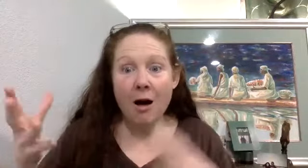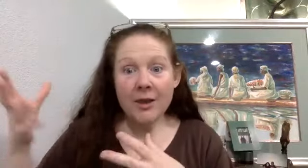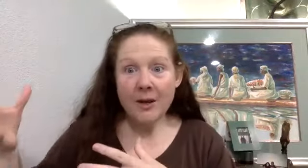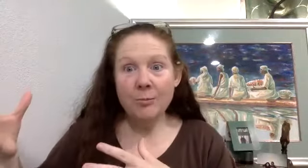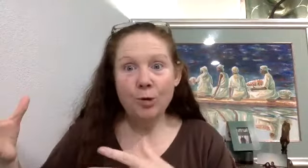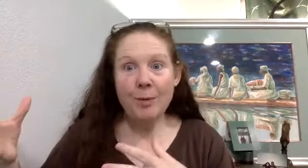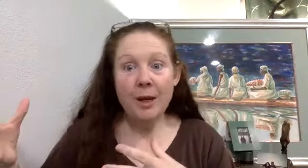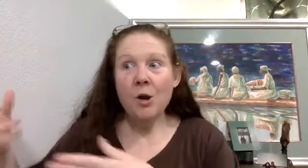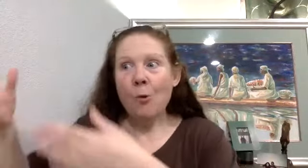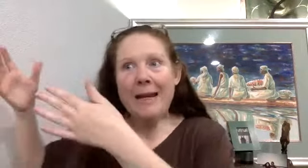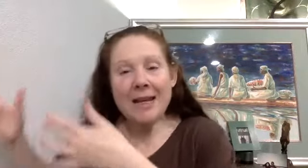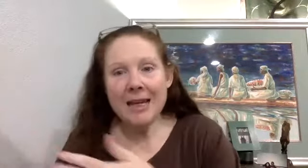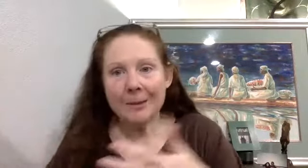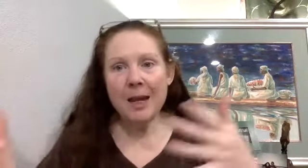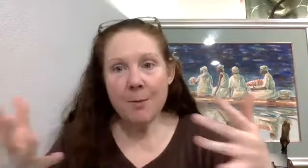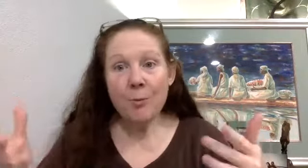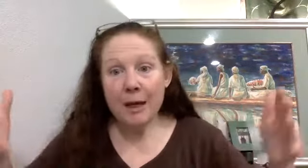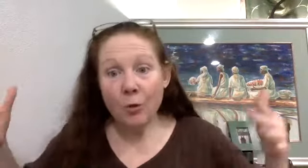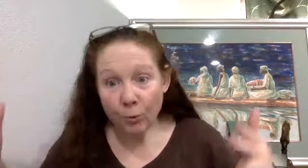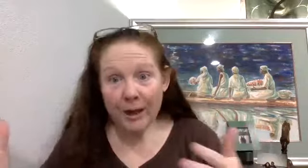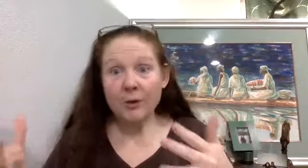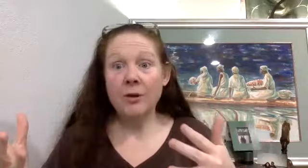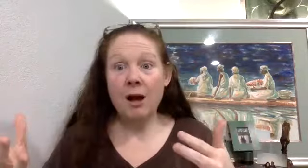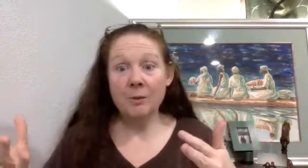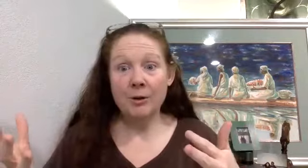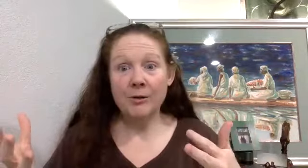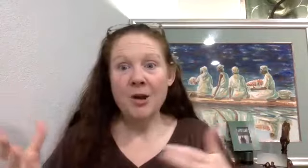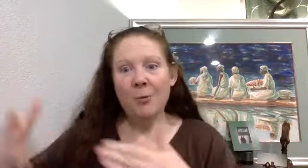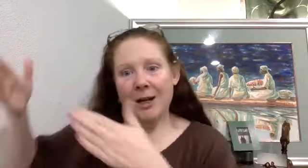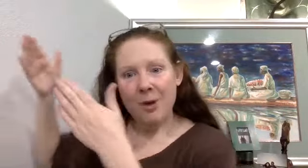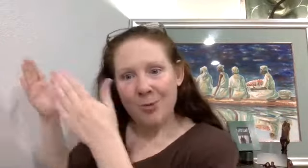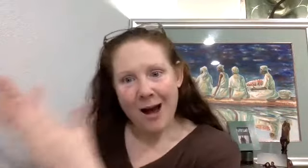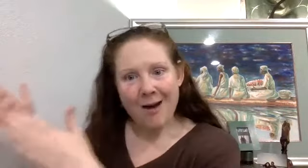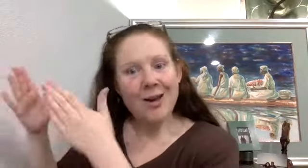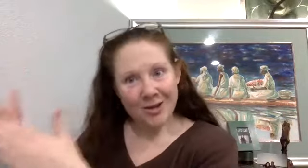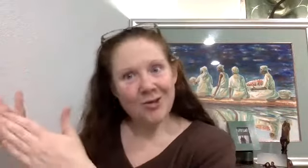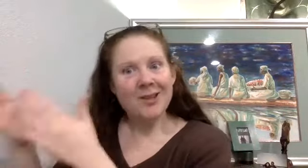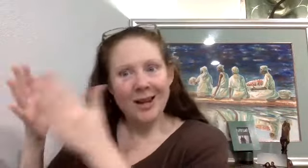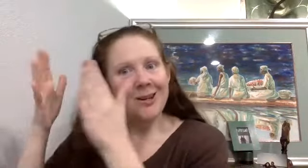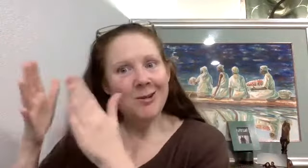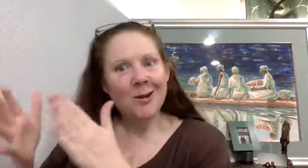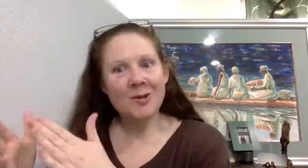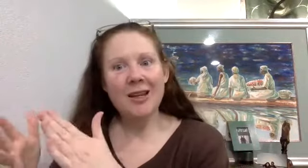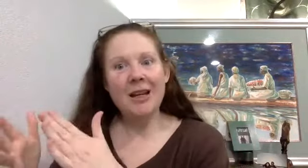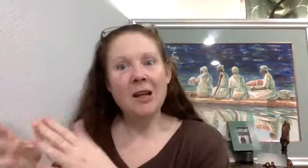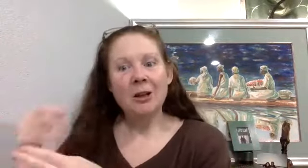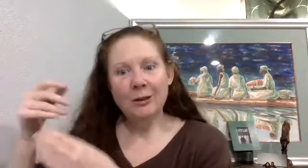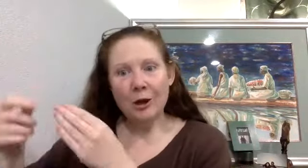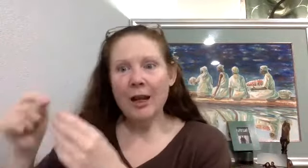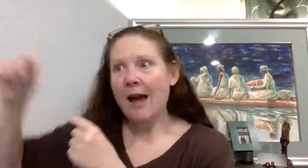all of this unemployment. We need these people being greeters at hospitals. We need people out on the streets, like in New York city, learning how